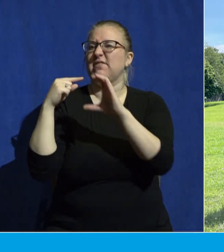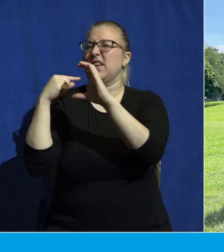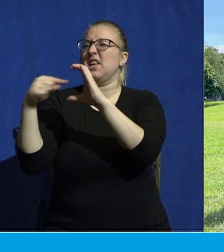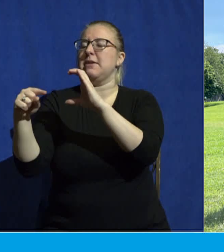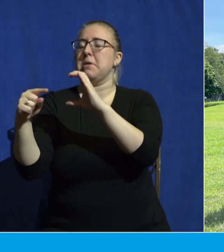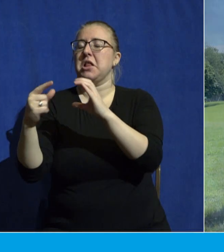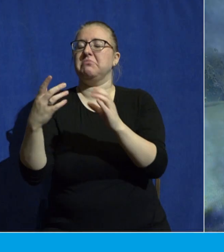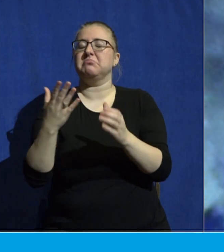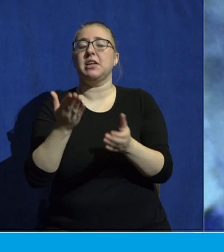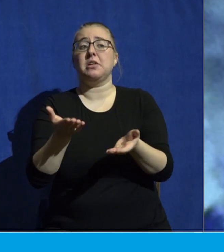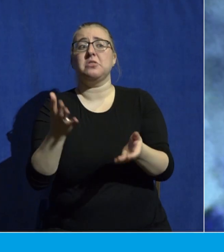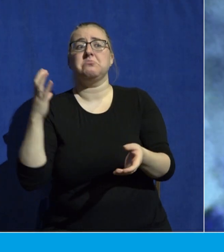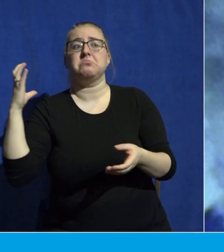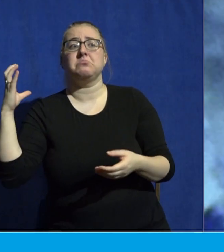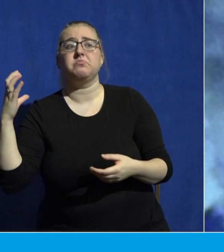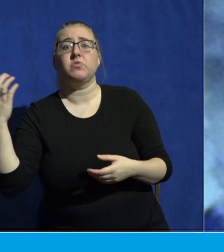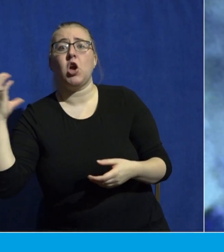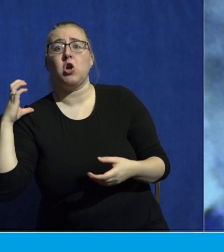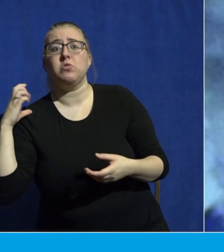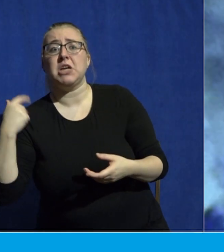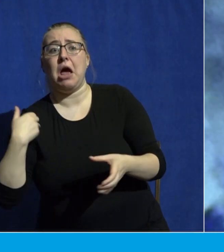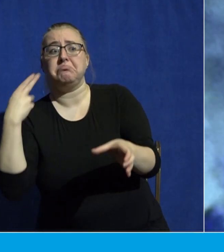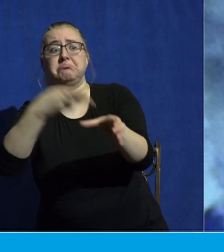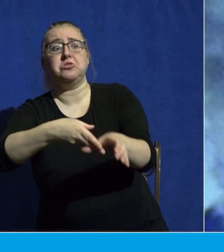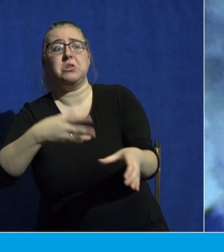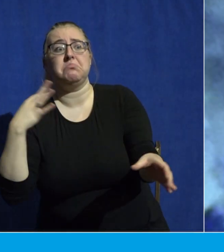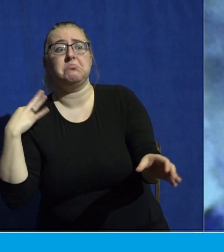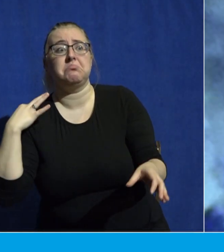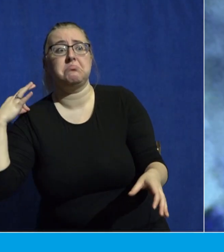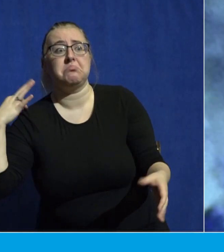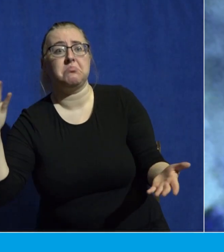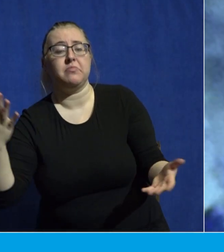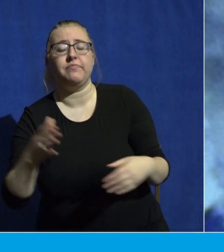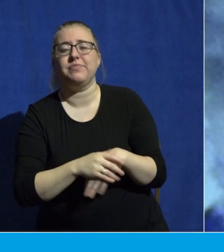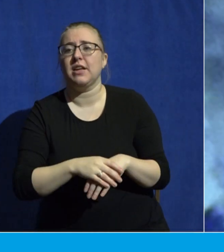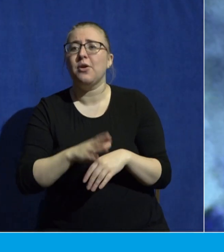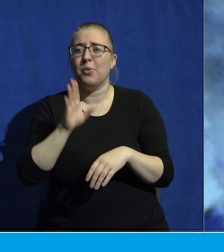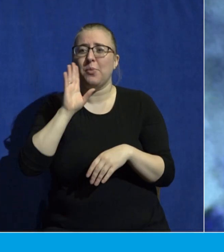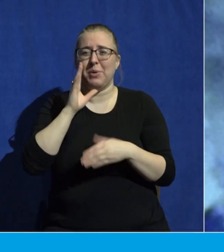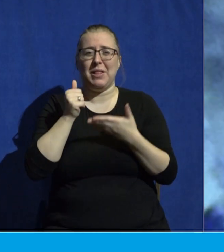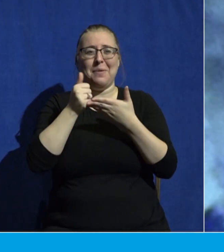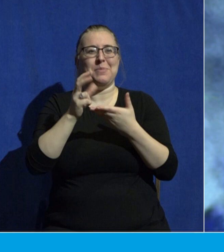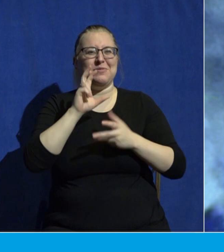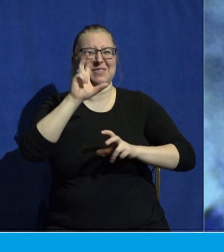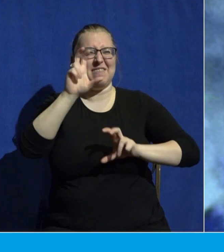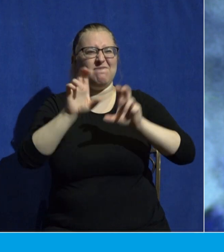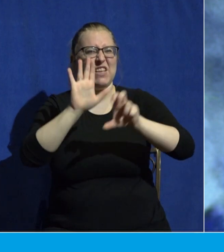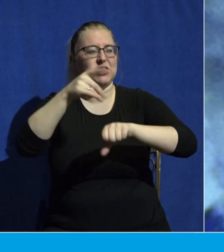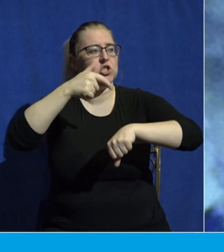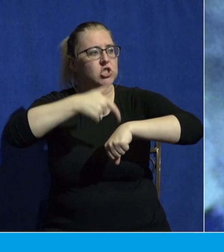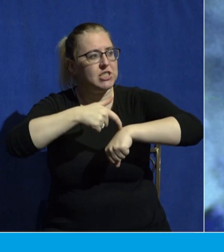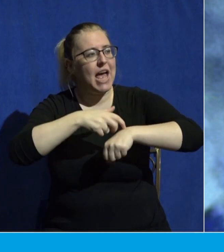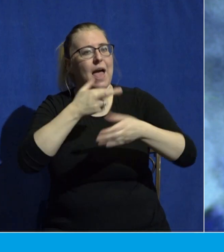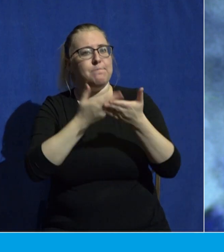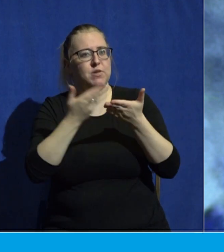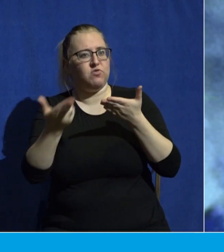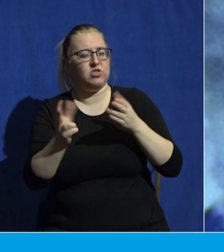put me in coach. And we'll get you investing your time and investing resources into these precious